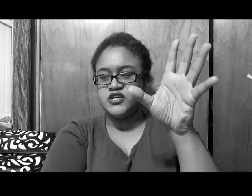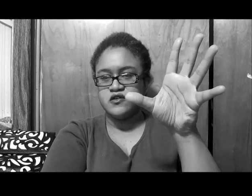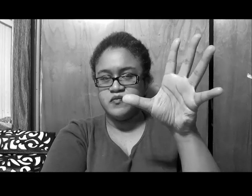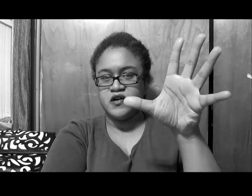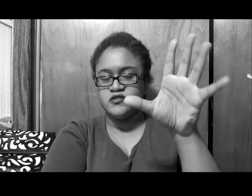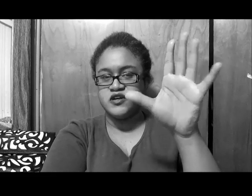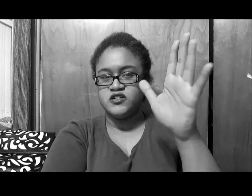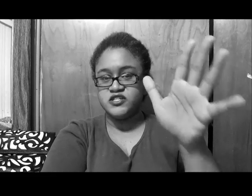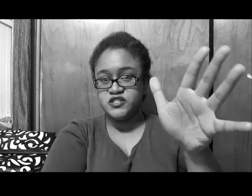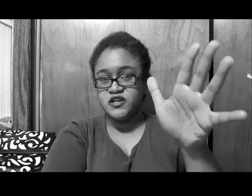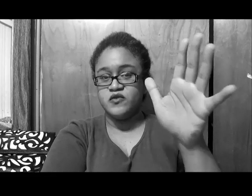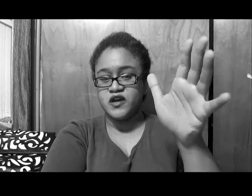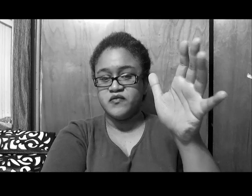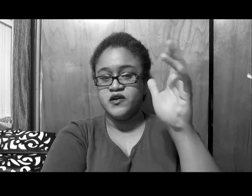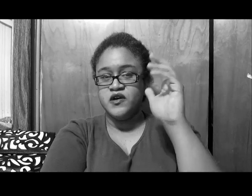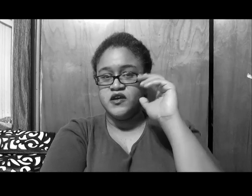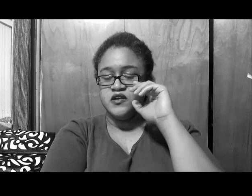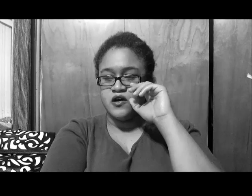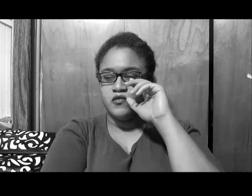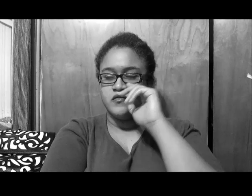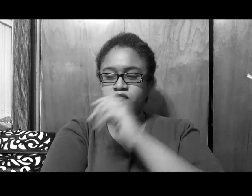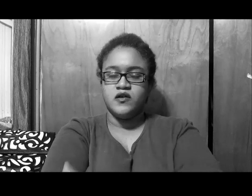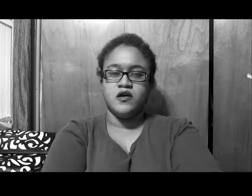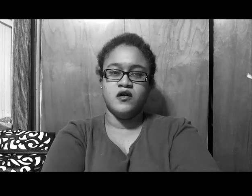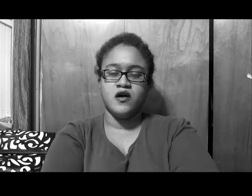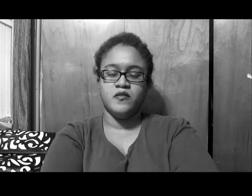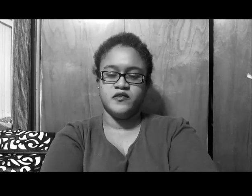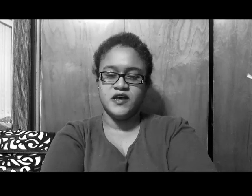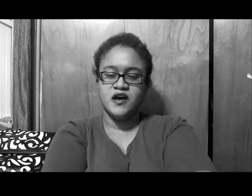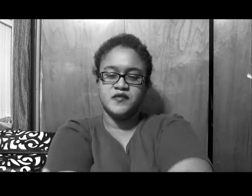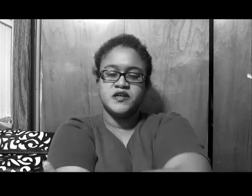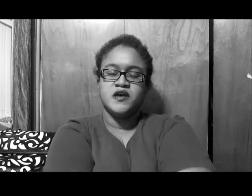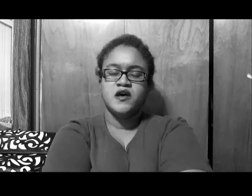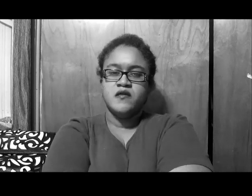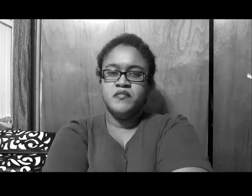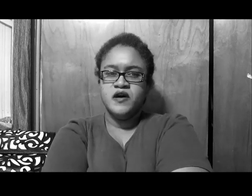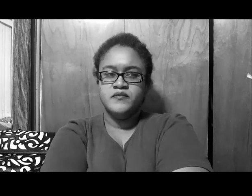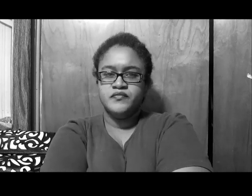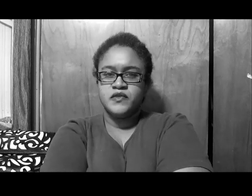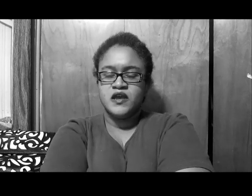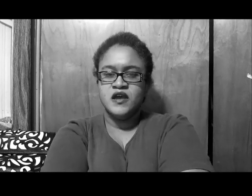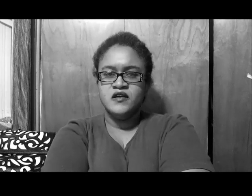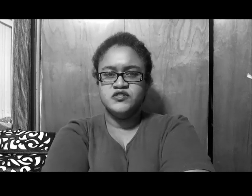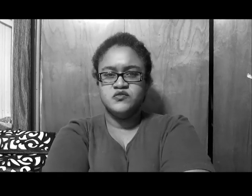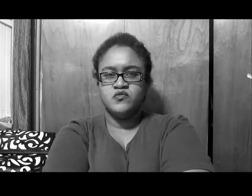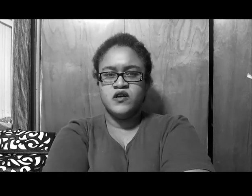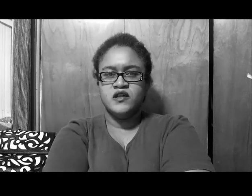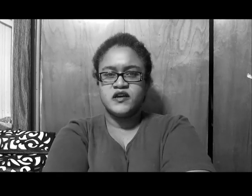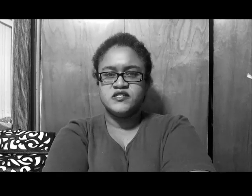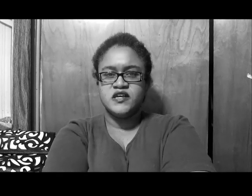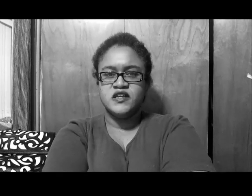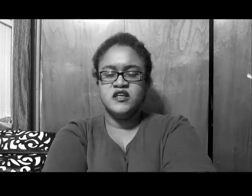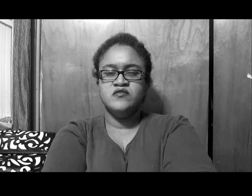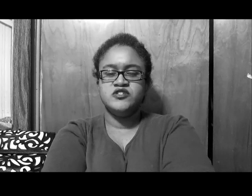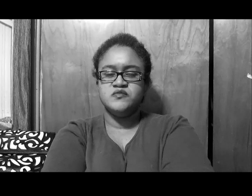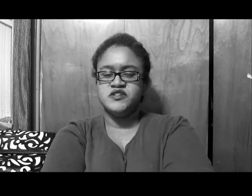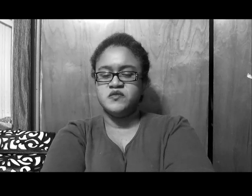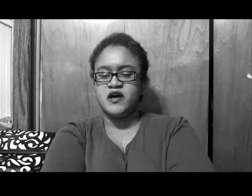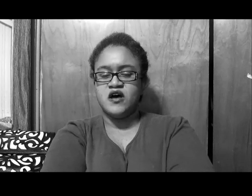check her about her, whatever, you know, a couple times, but, here's what, like I said, it was just messed up, how,